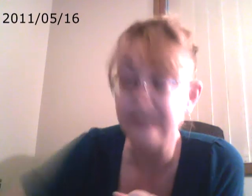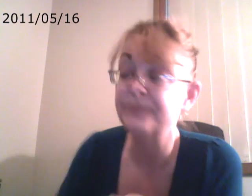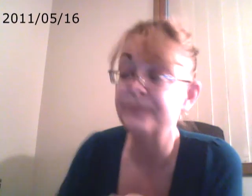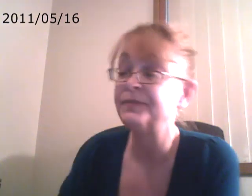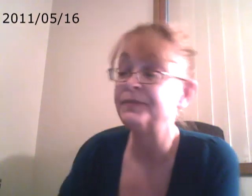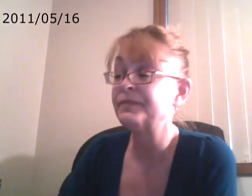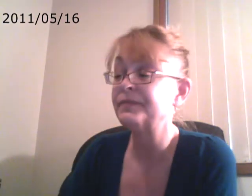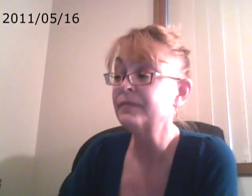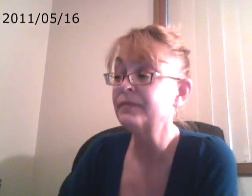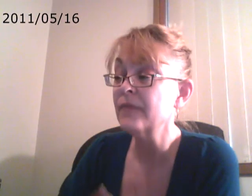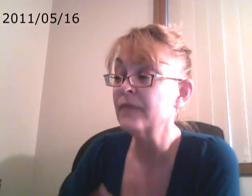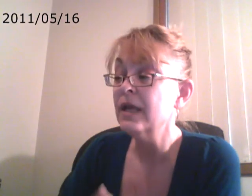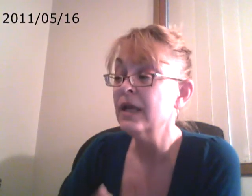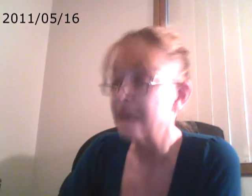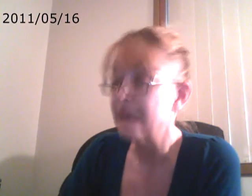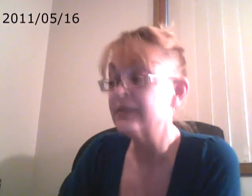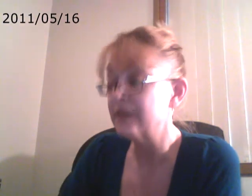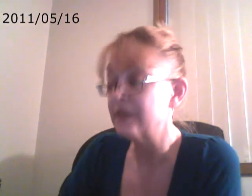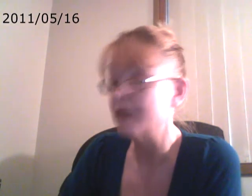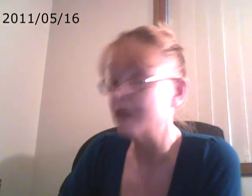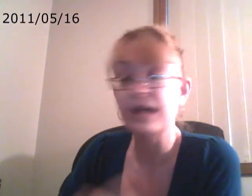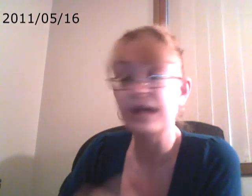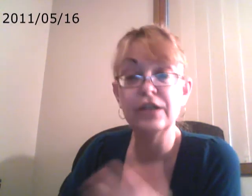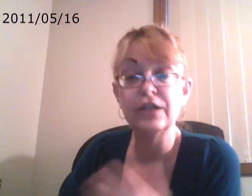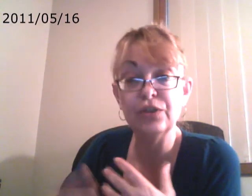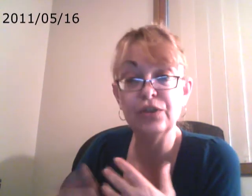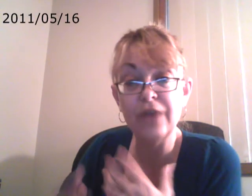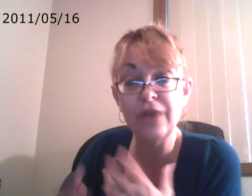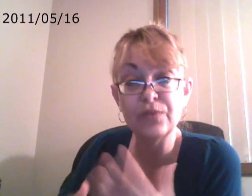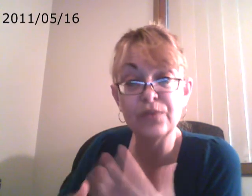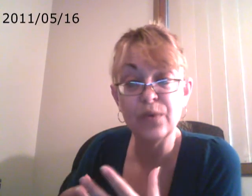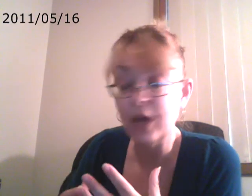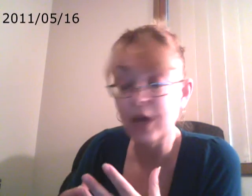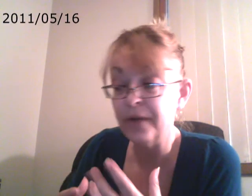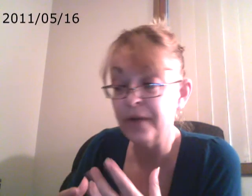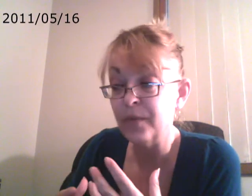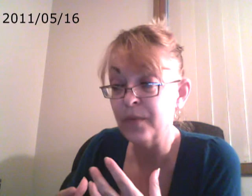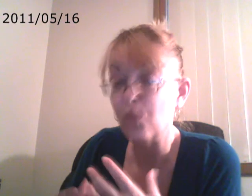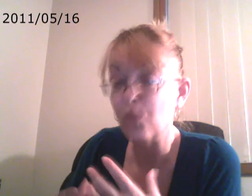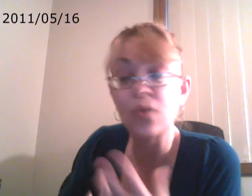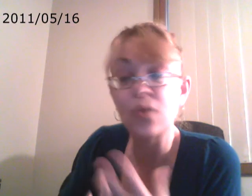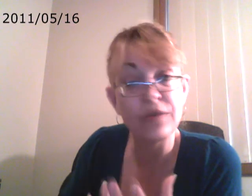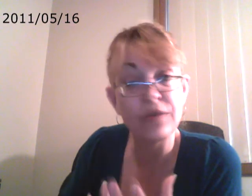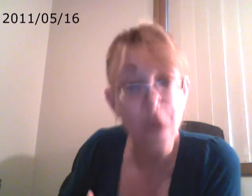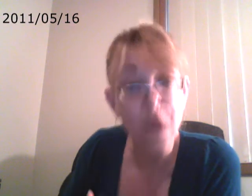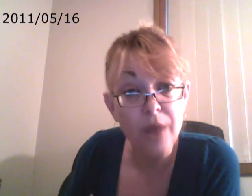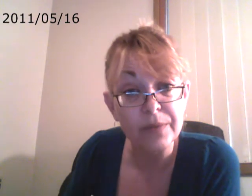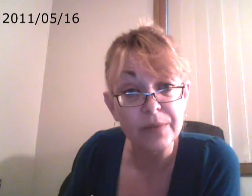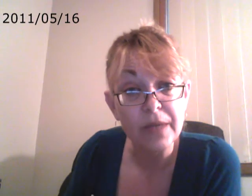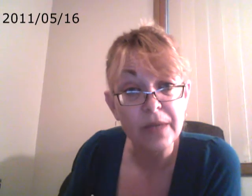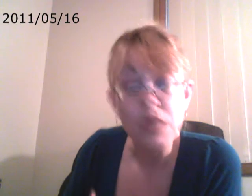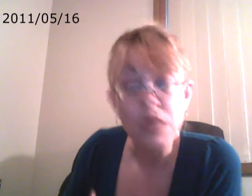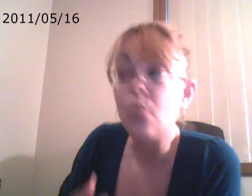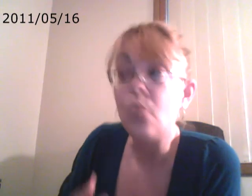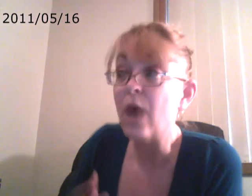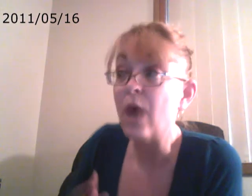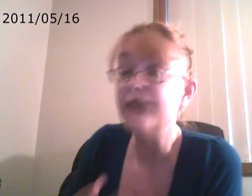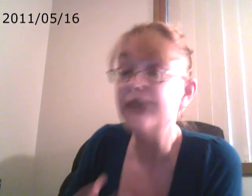that's the time that you have to work the problem. Why are you